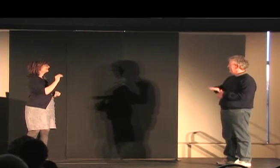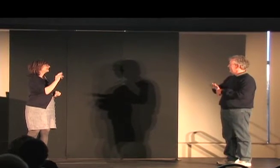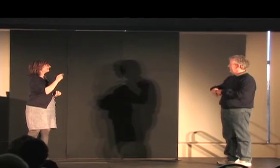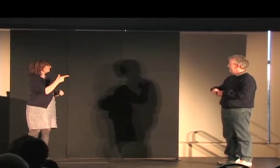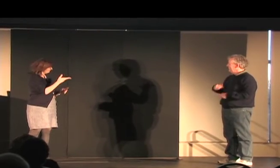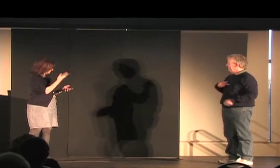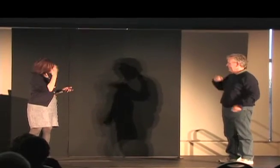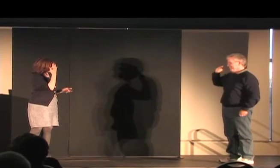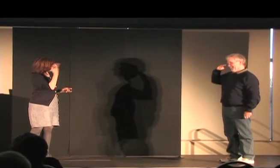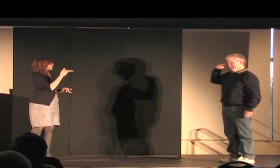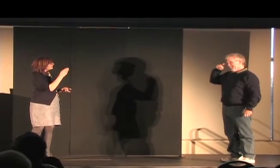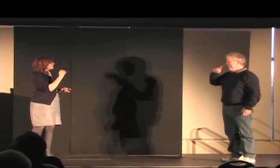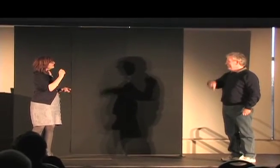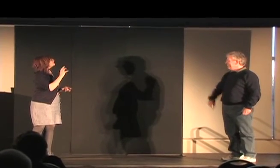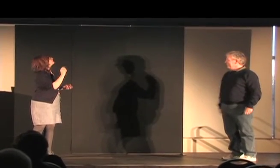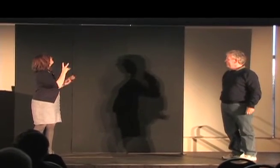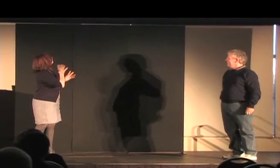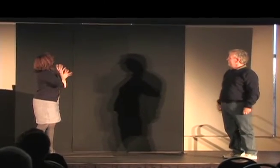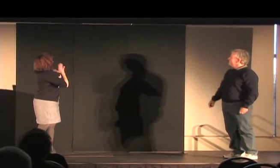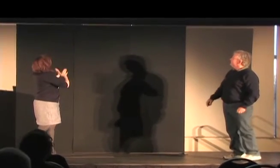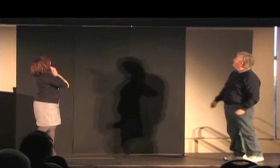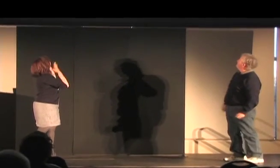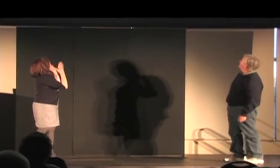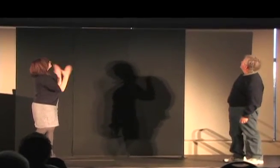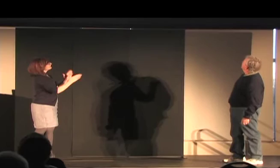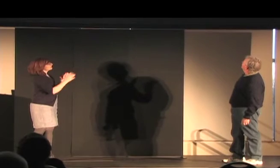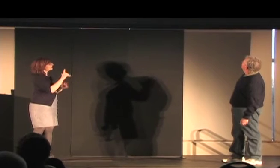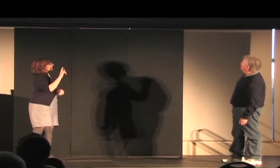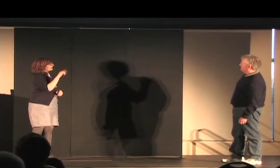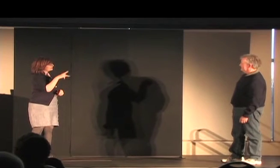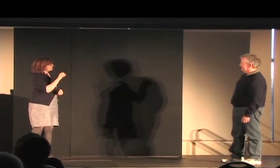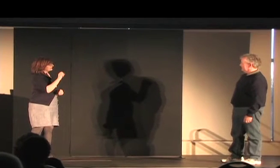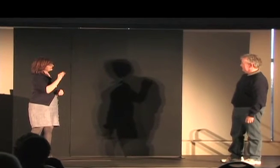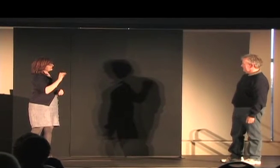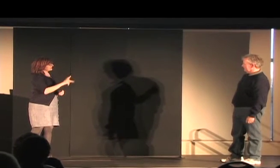I don't know how to do women's things I don't know how lipstick